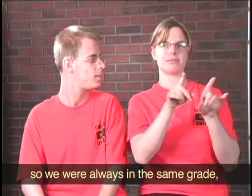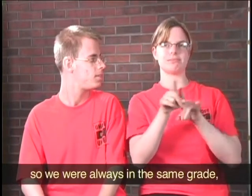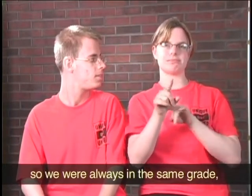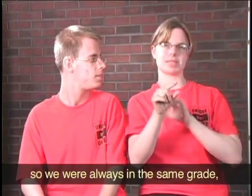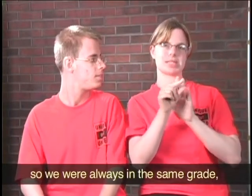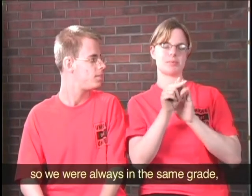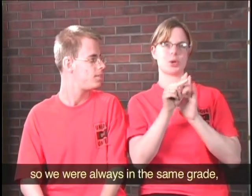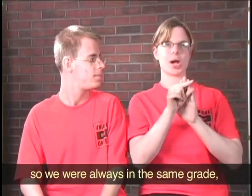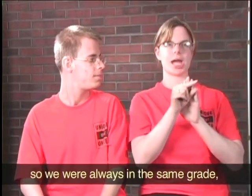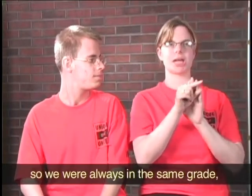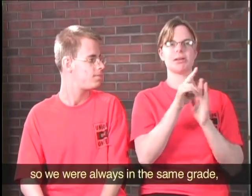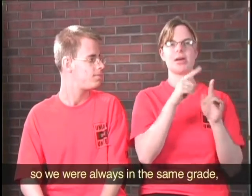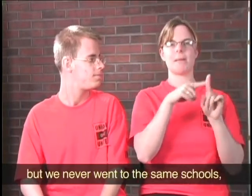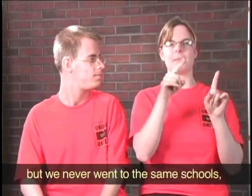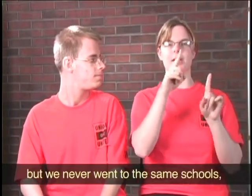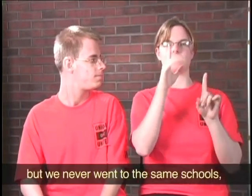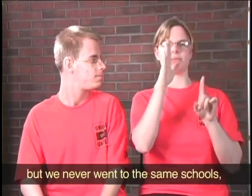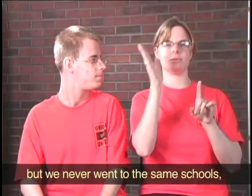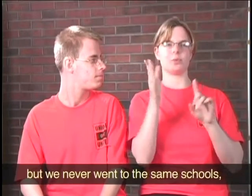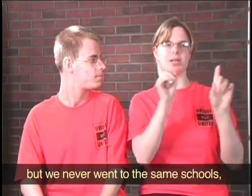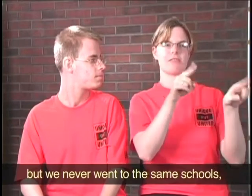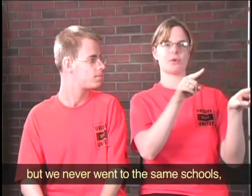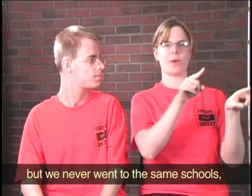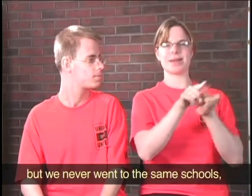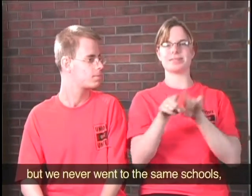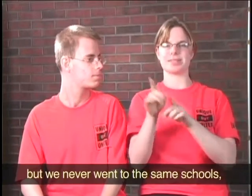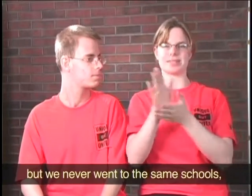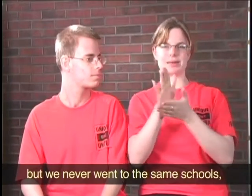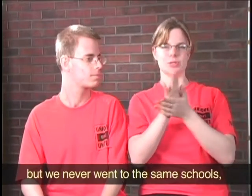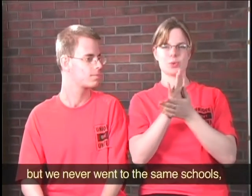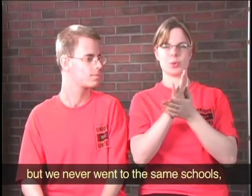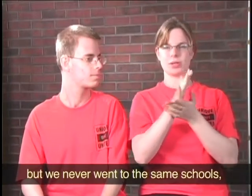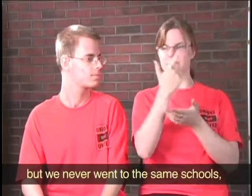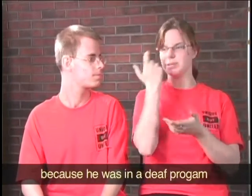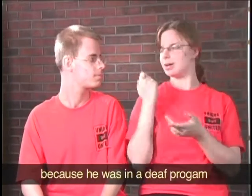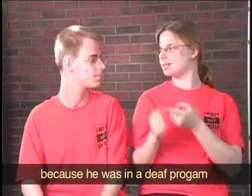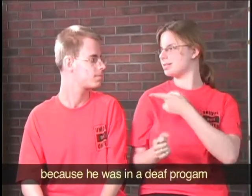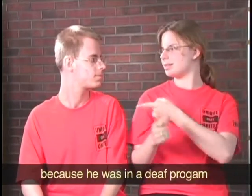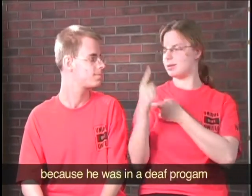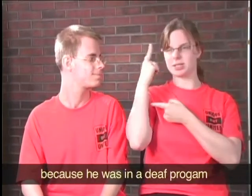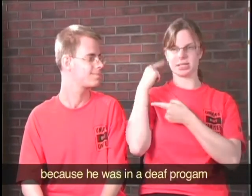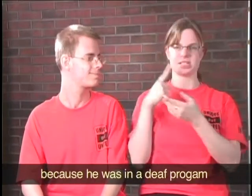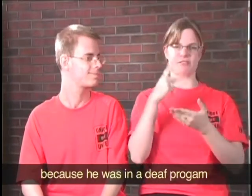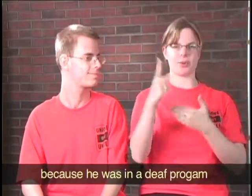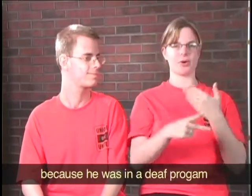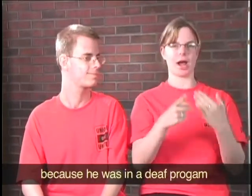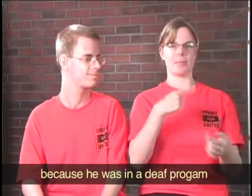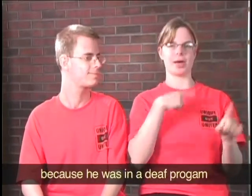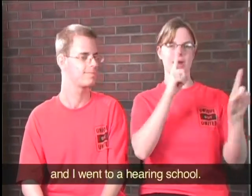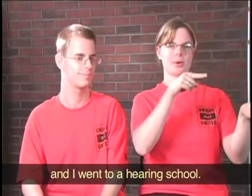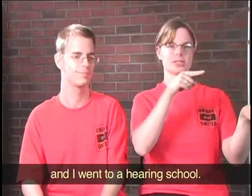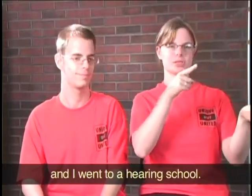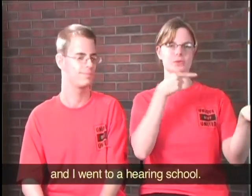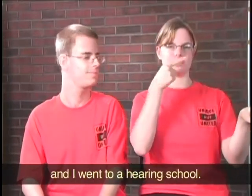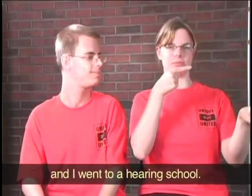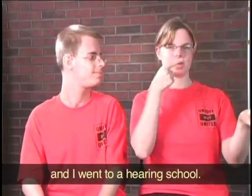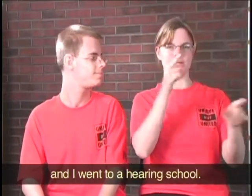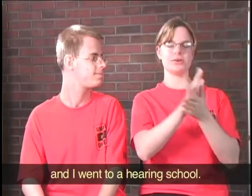the same grade but we never went to the same schools because he was in a deaf program and I went to a hearing